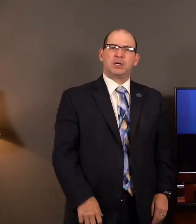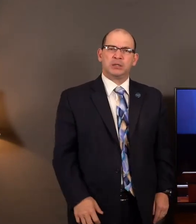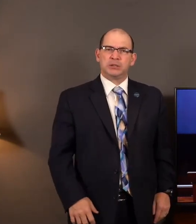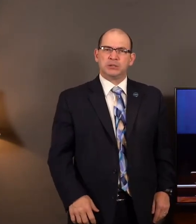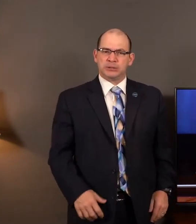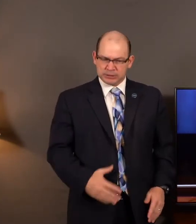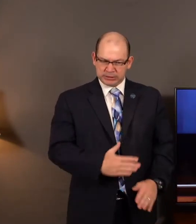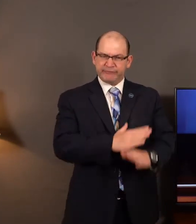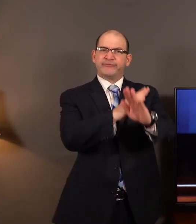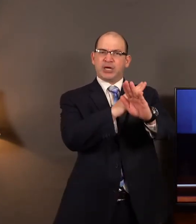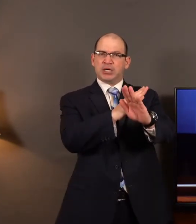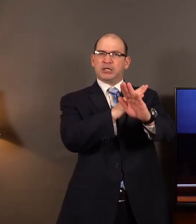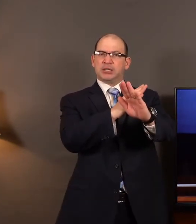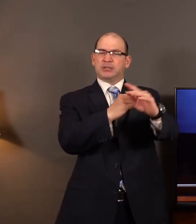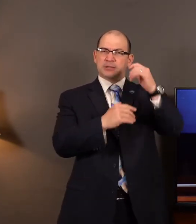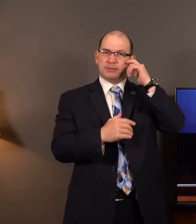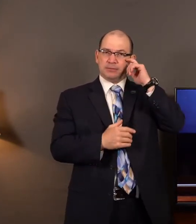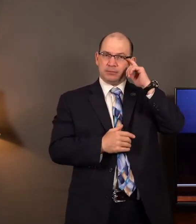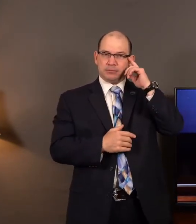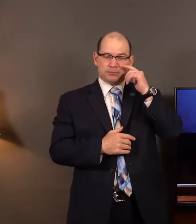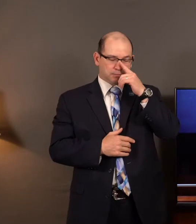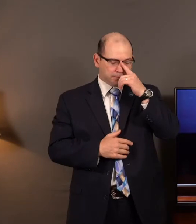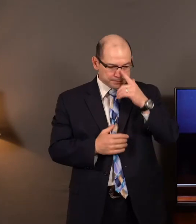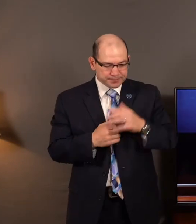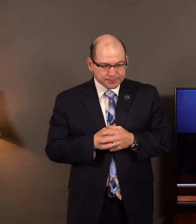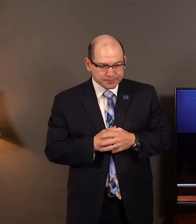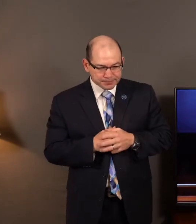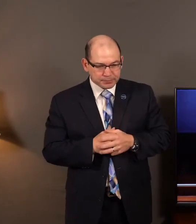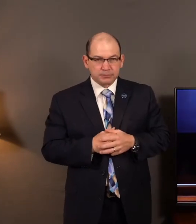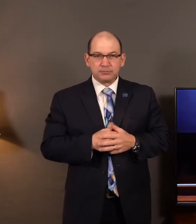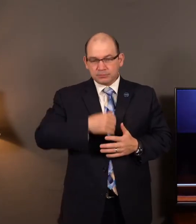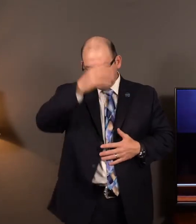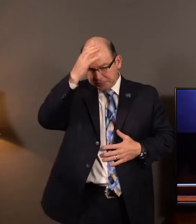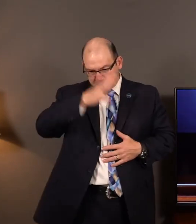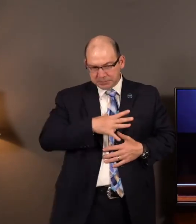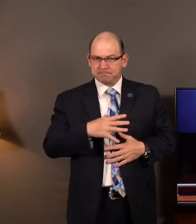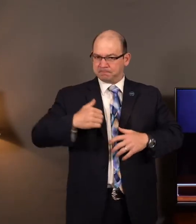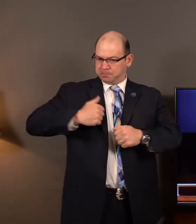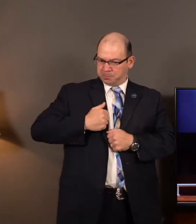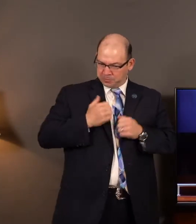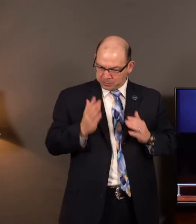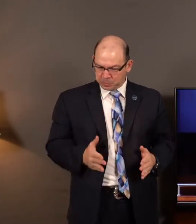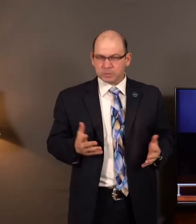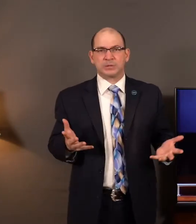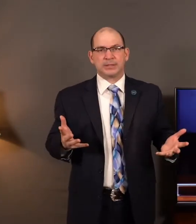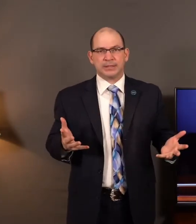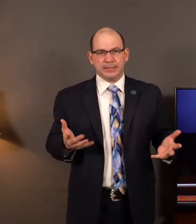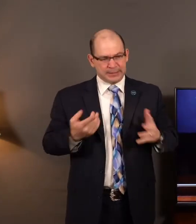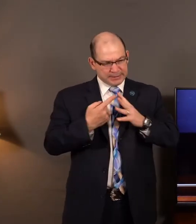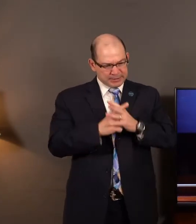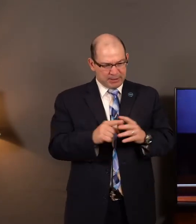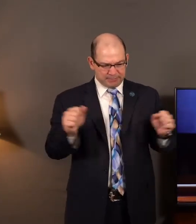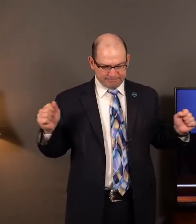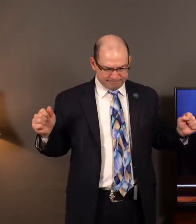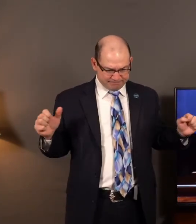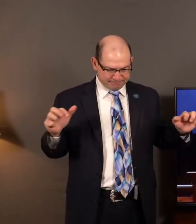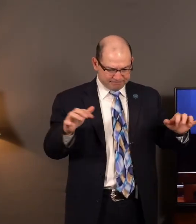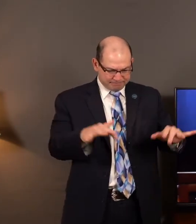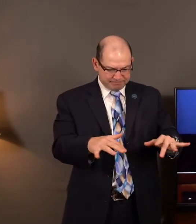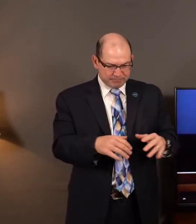southern slope of the Little Round Top. And so the men at Colonel Joshua Chamberlain's direction began to gather rock that they found in